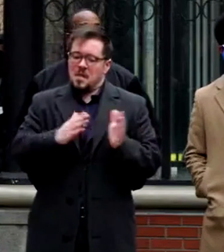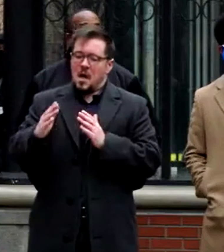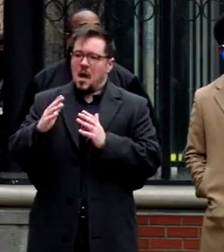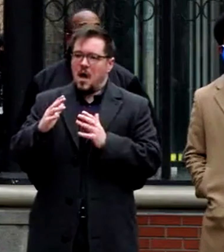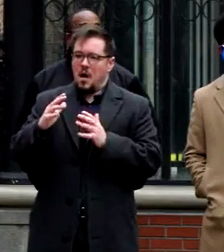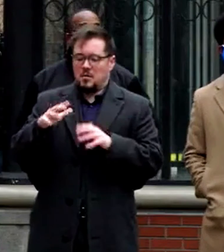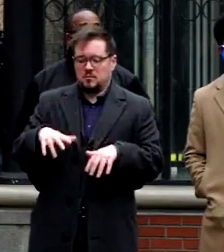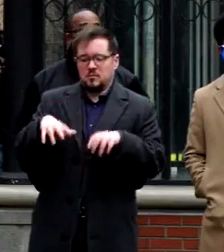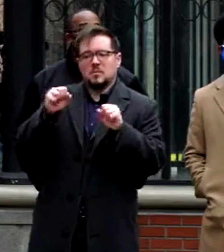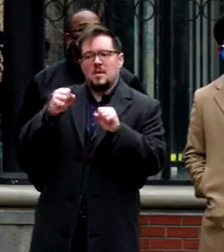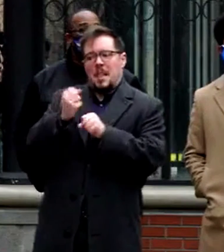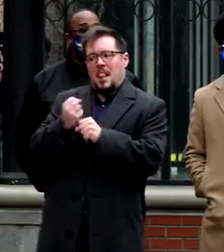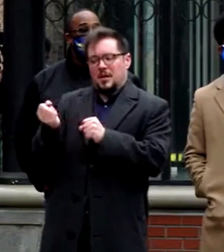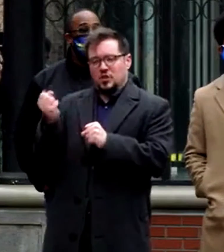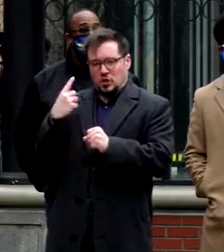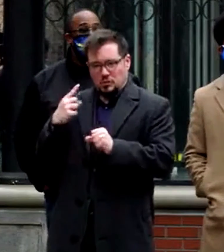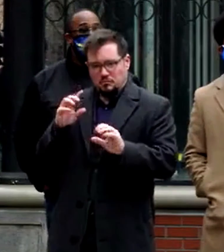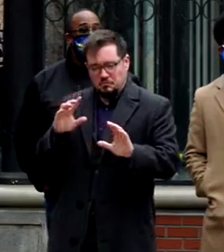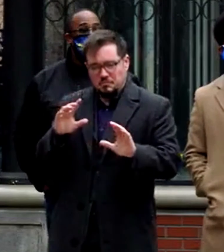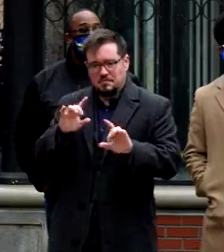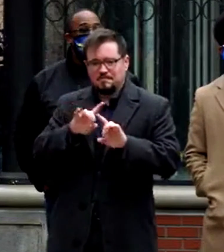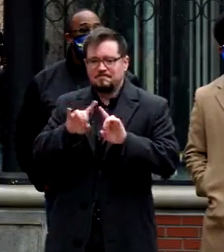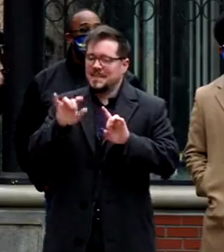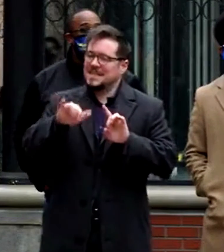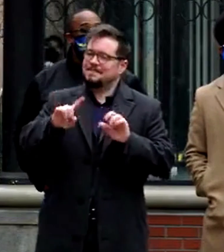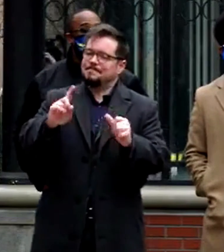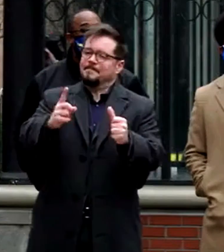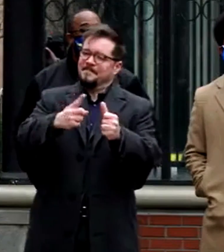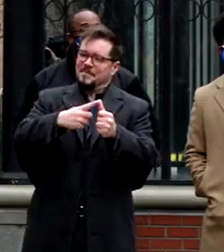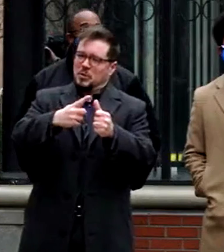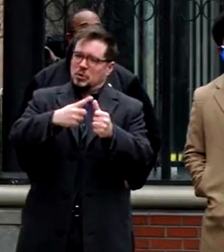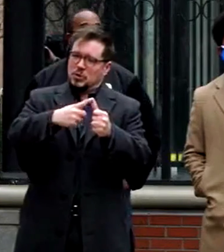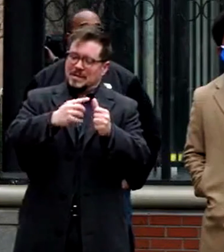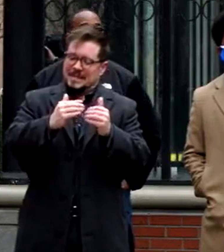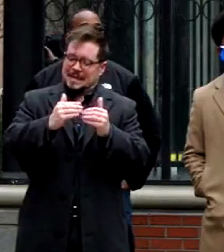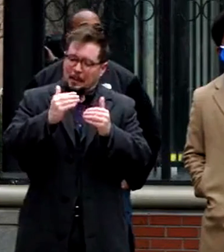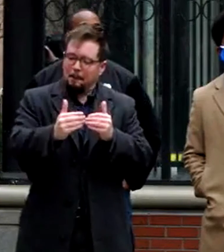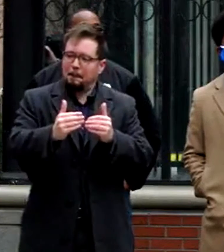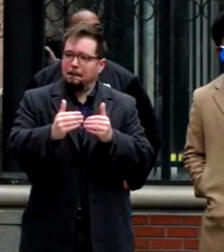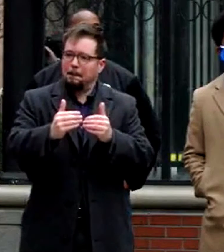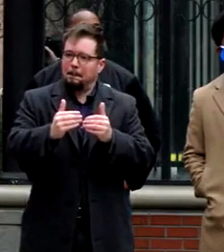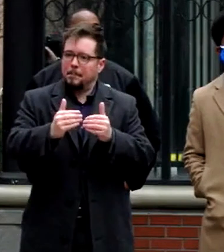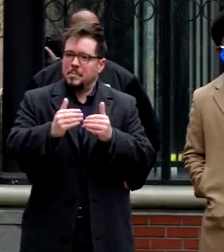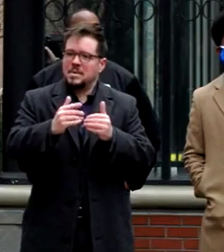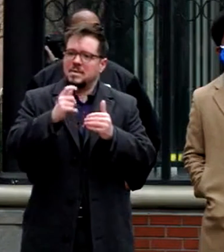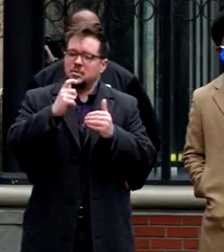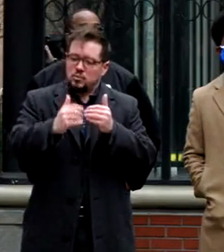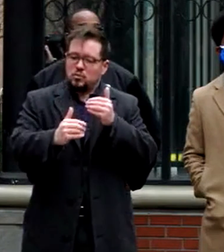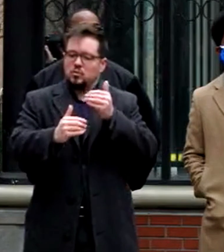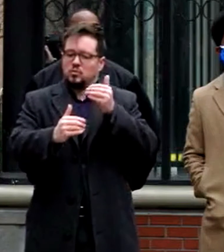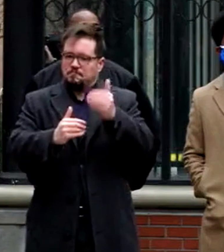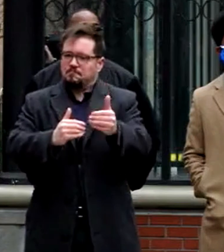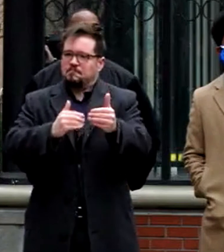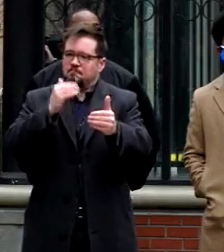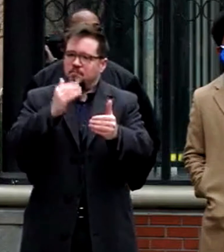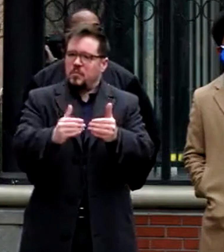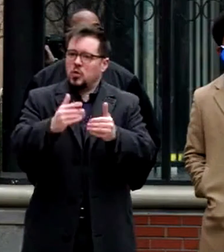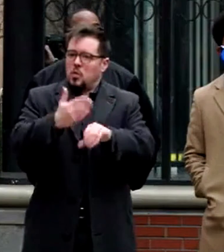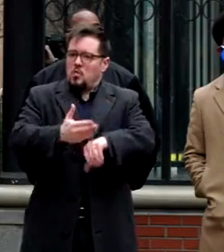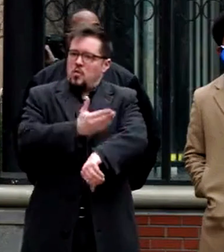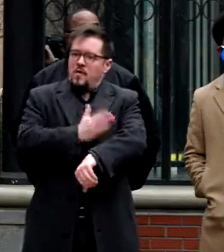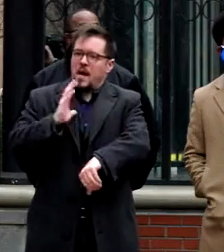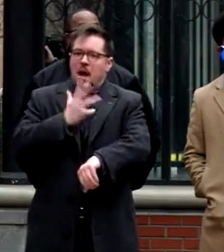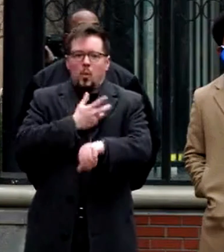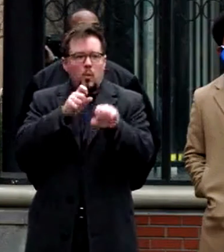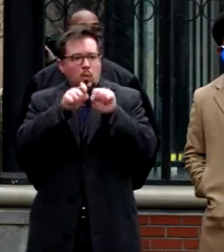last year. However, that is merely a first step toward improving our transit system. The